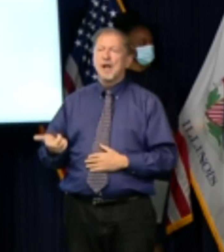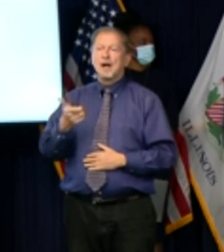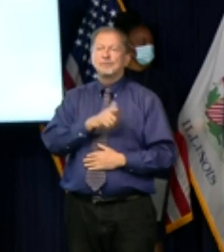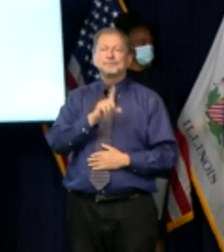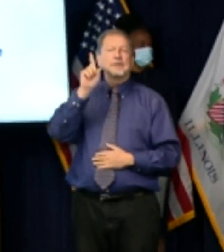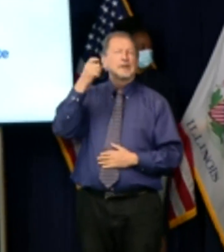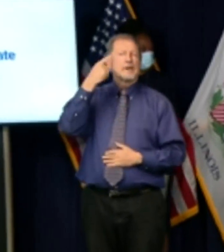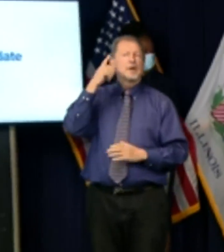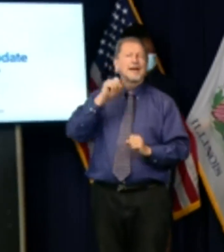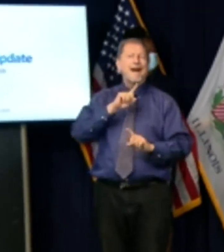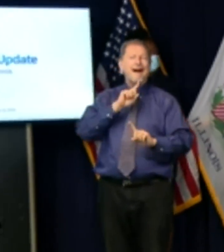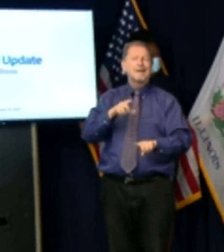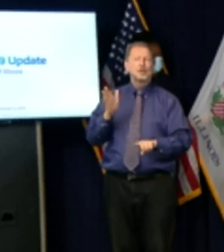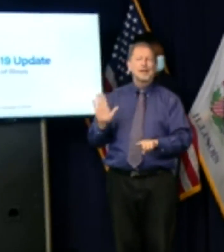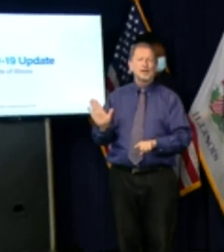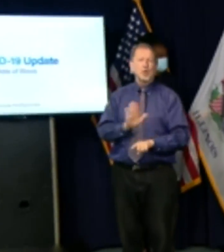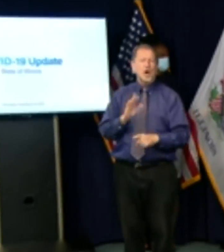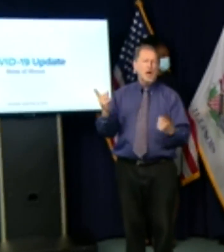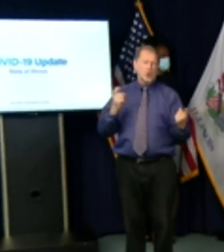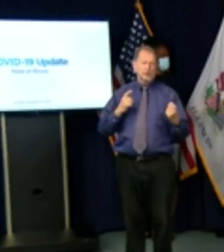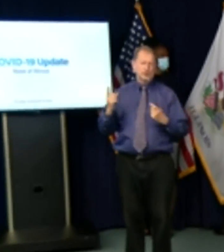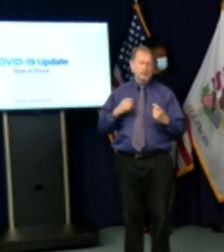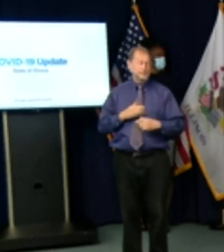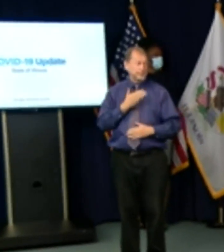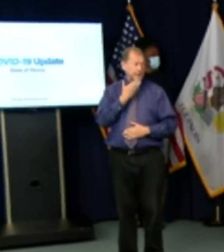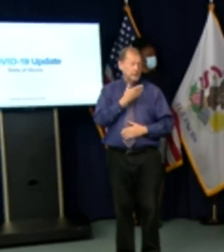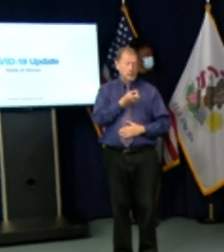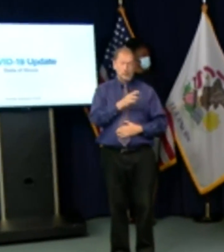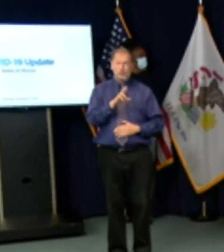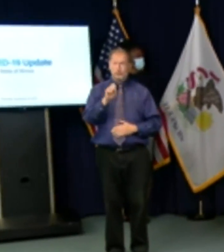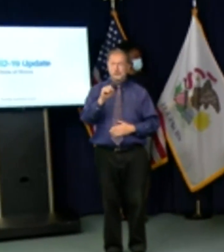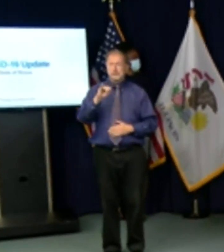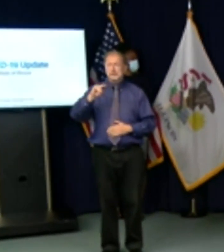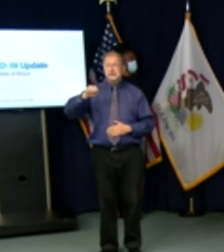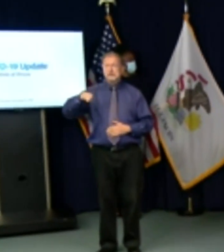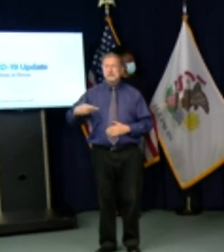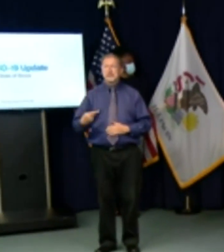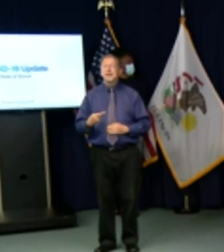thank you very much thanks dr singh and before i take questions